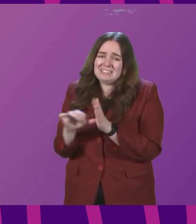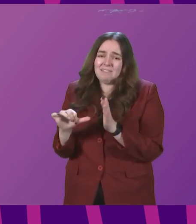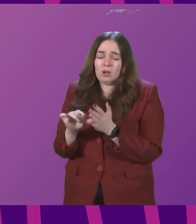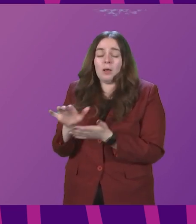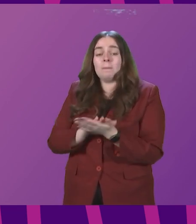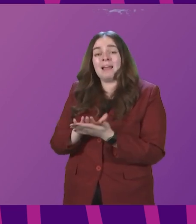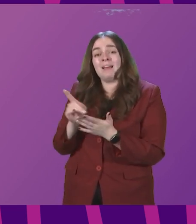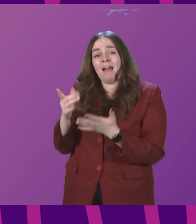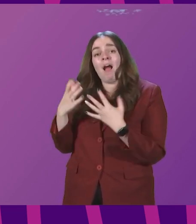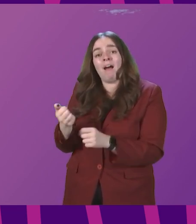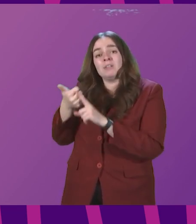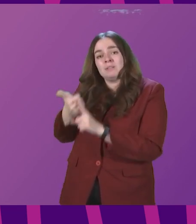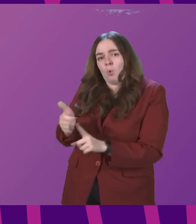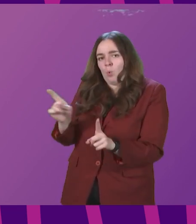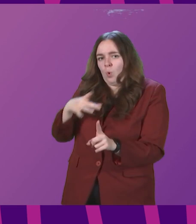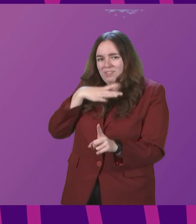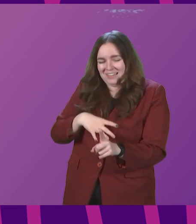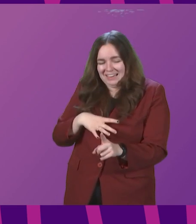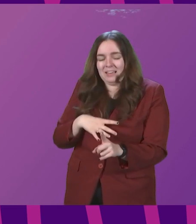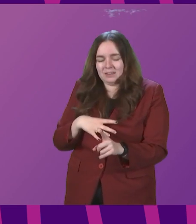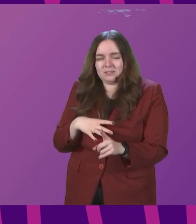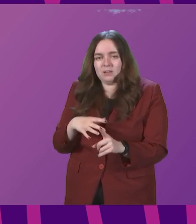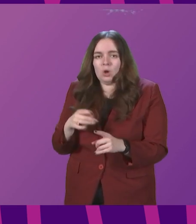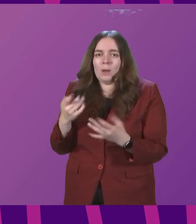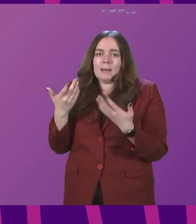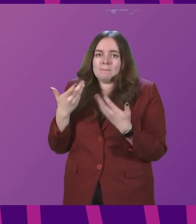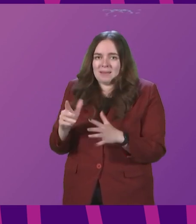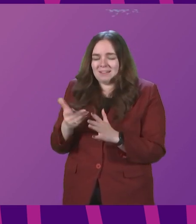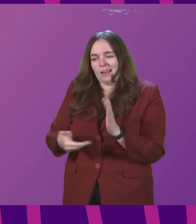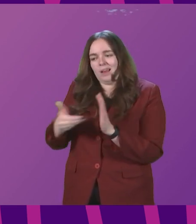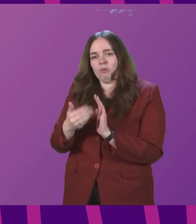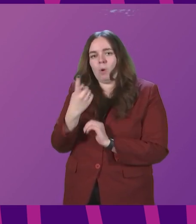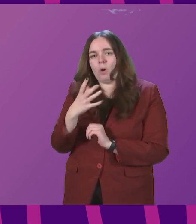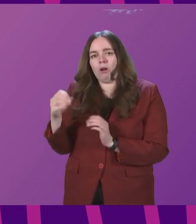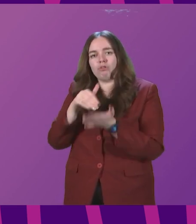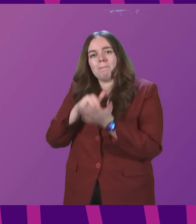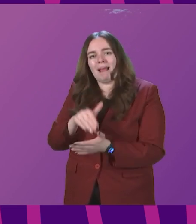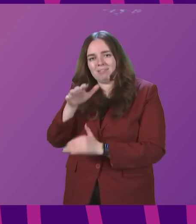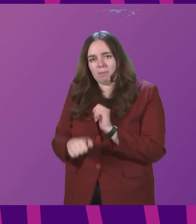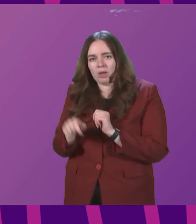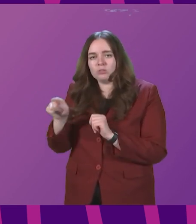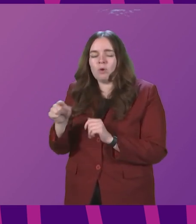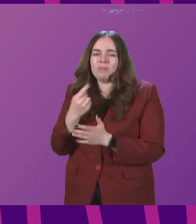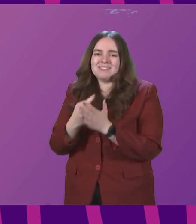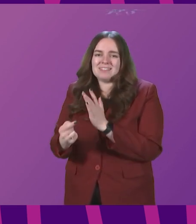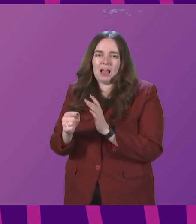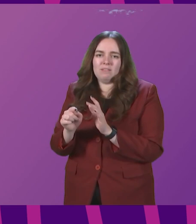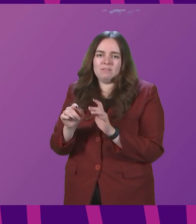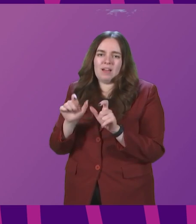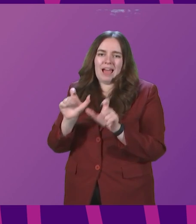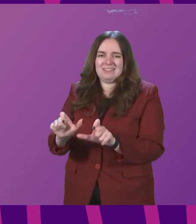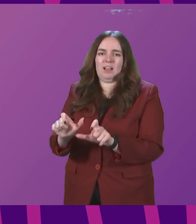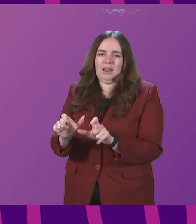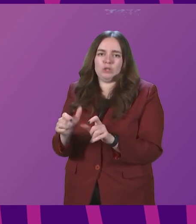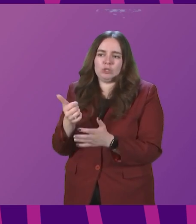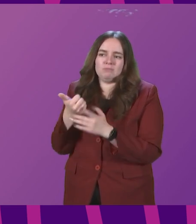support that they need. We have put aside a further £100 million for the self-isolation support grant, for example.